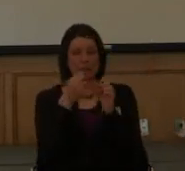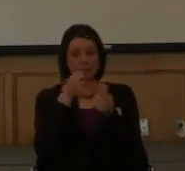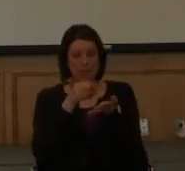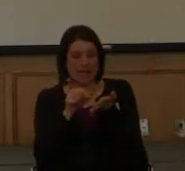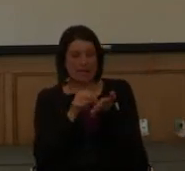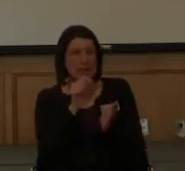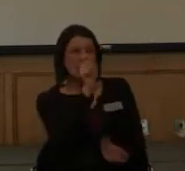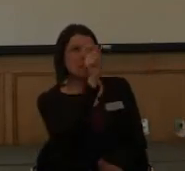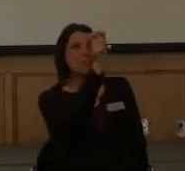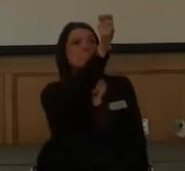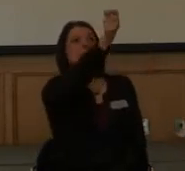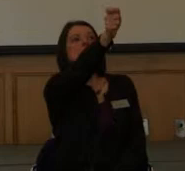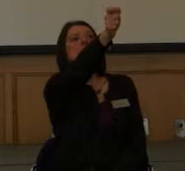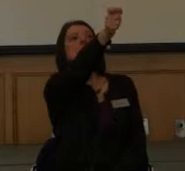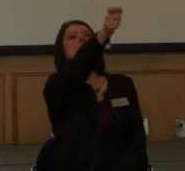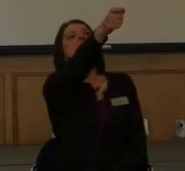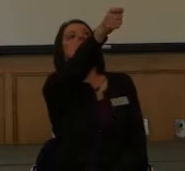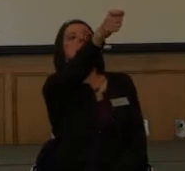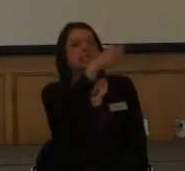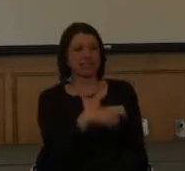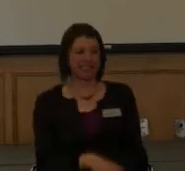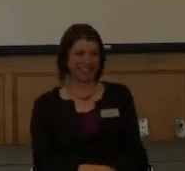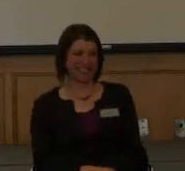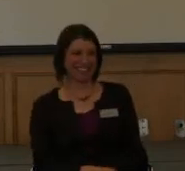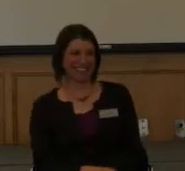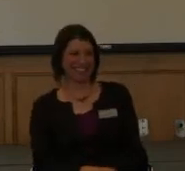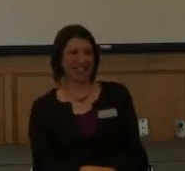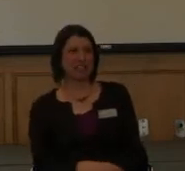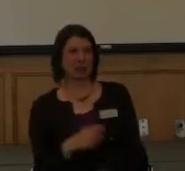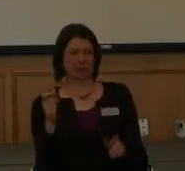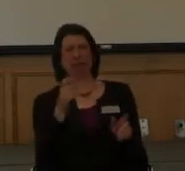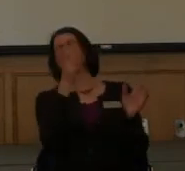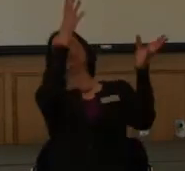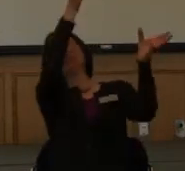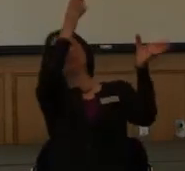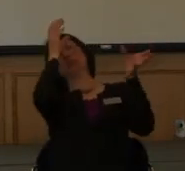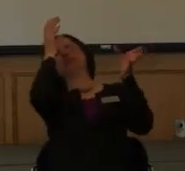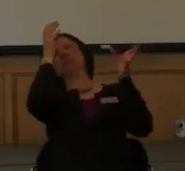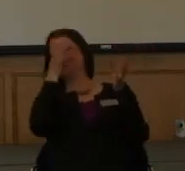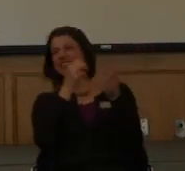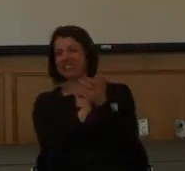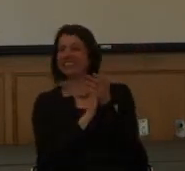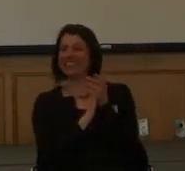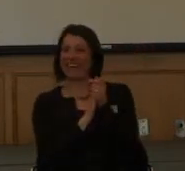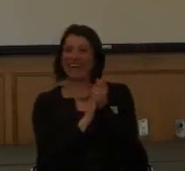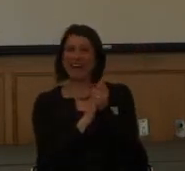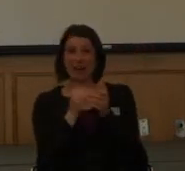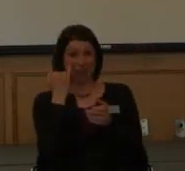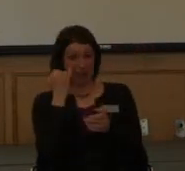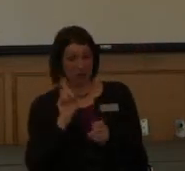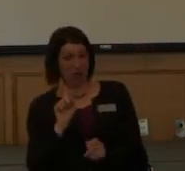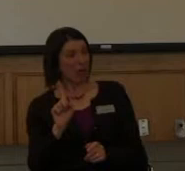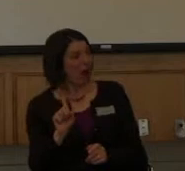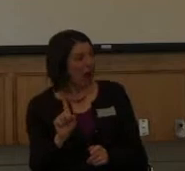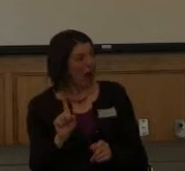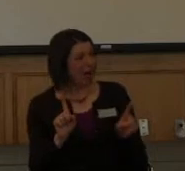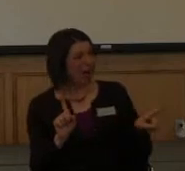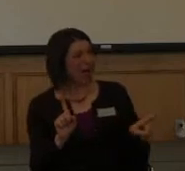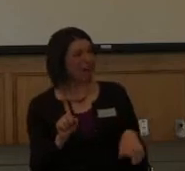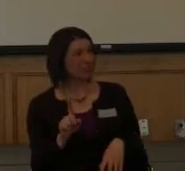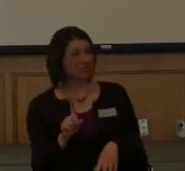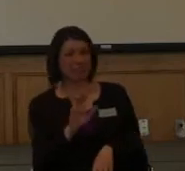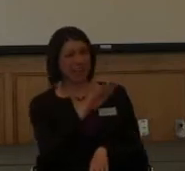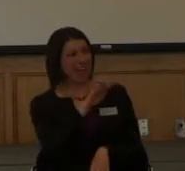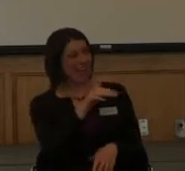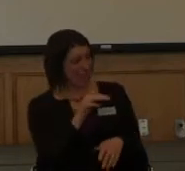off the shelf. And she usually winds up getting hit with it. You know, maybe if you're walking by and you see somebody, you know, just come